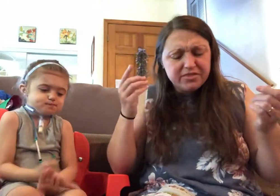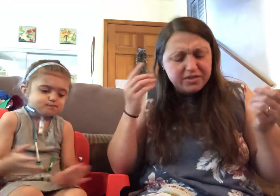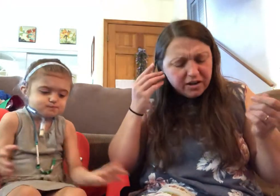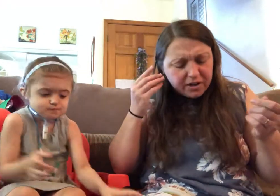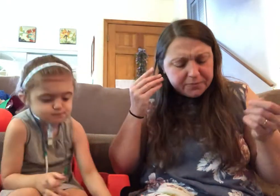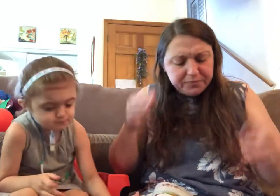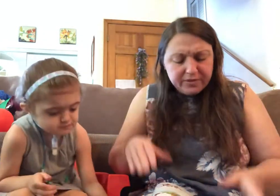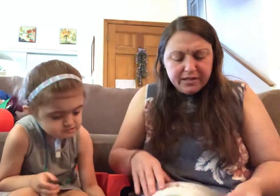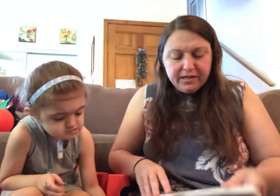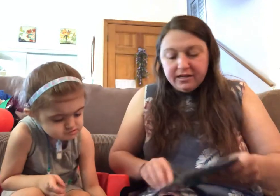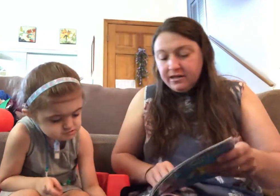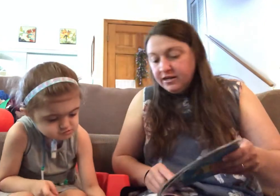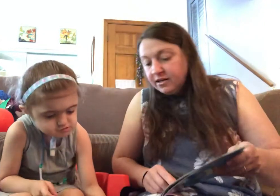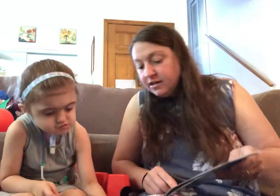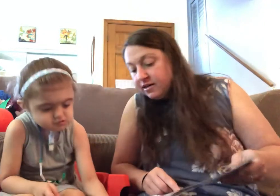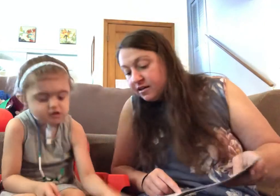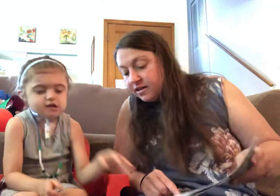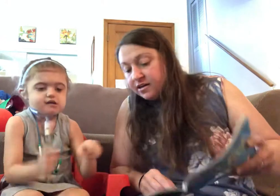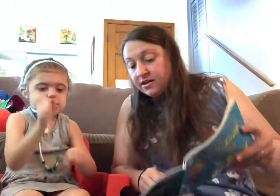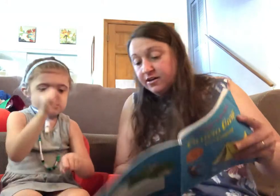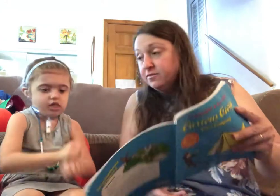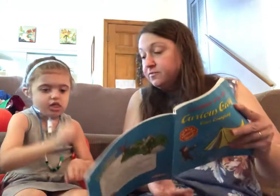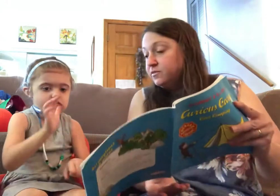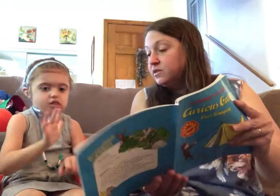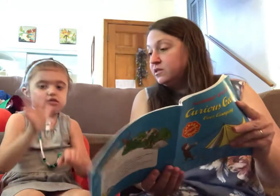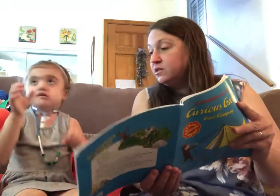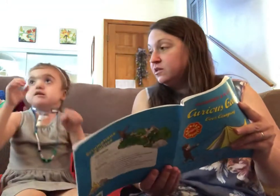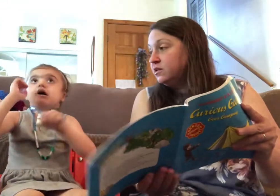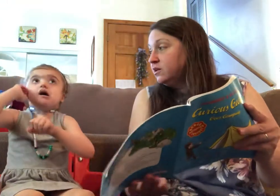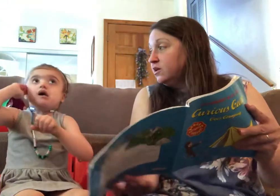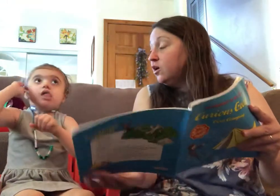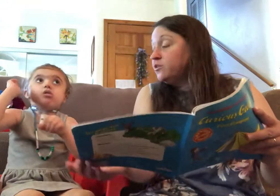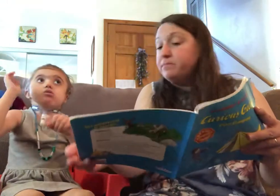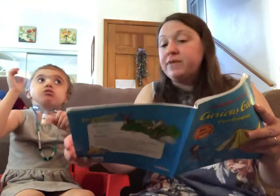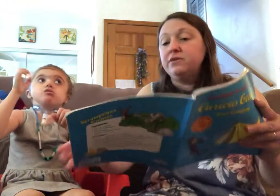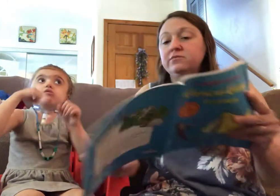thought. Yeah? Oh, the mountain.